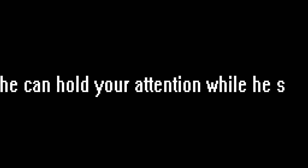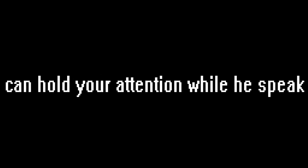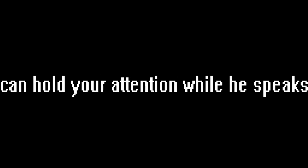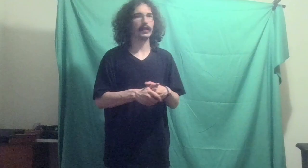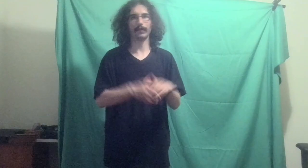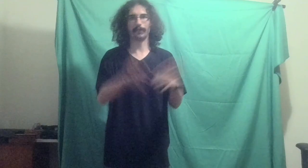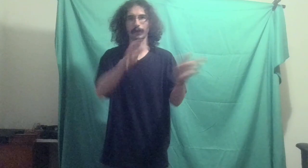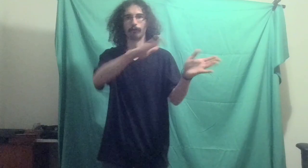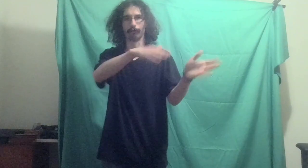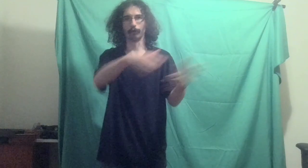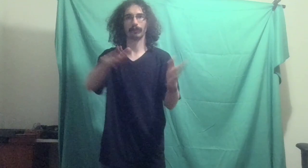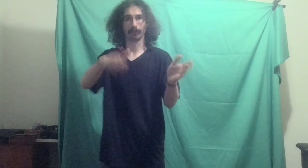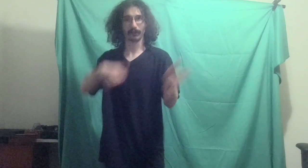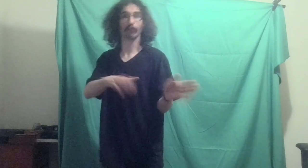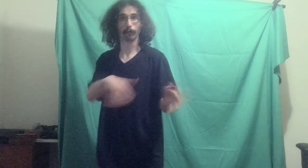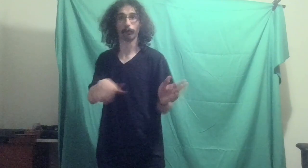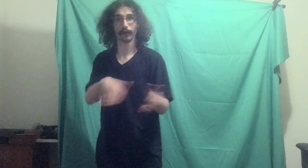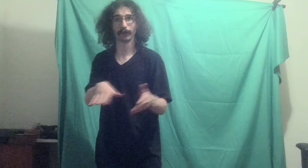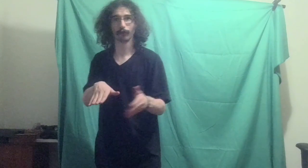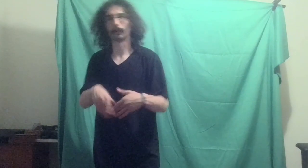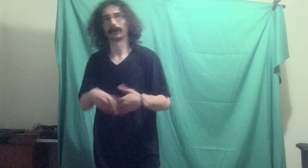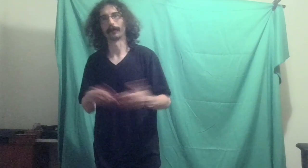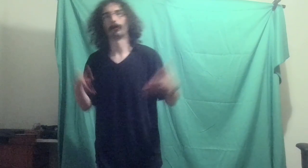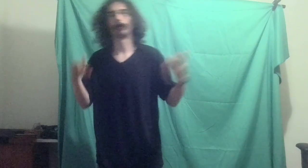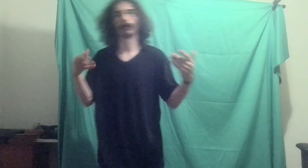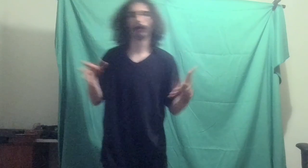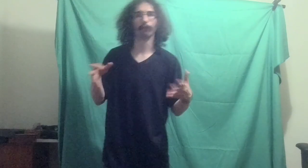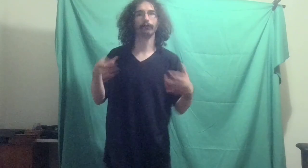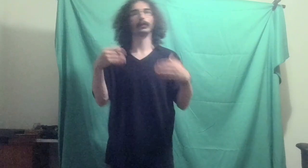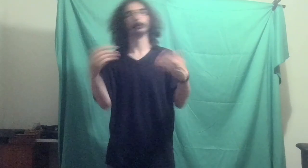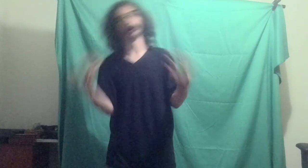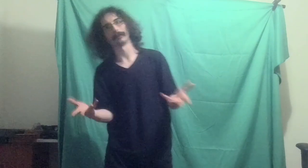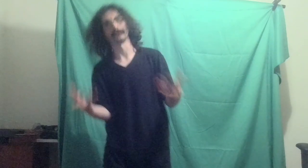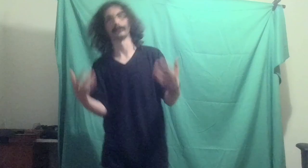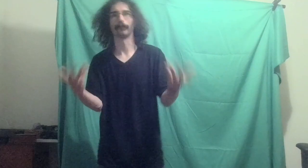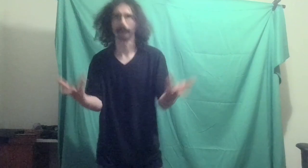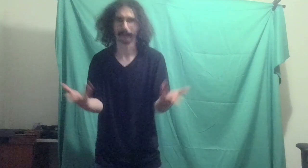The video flows and stays on point. You don't want to hear all the ums and the pauses and all that.